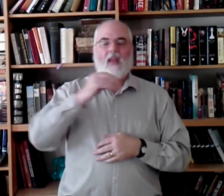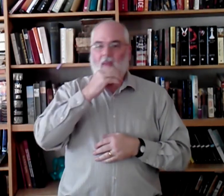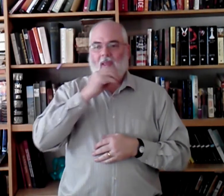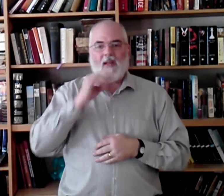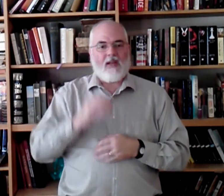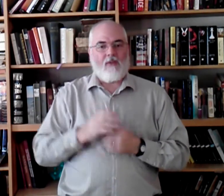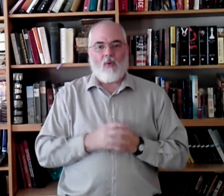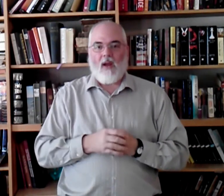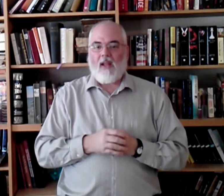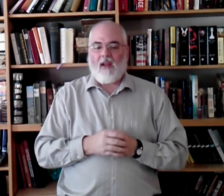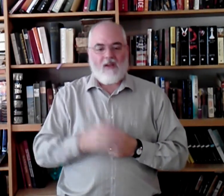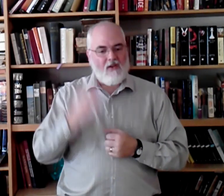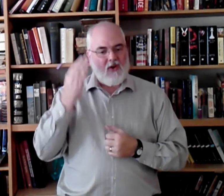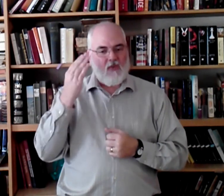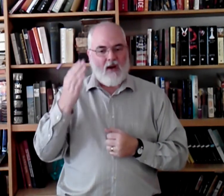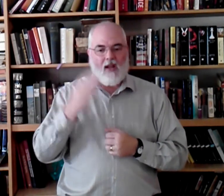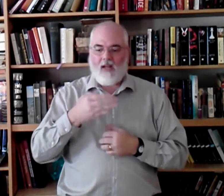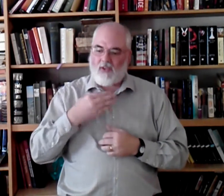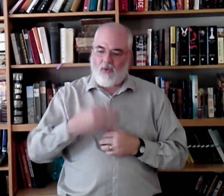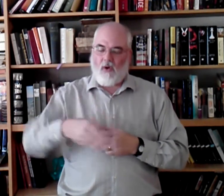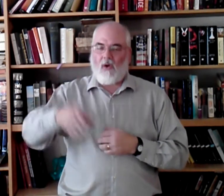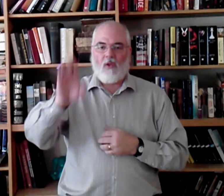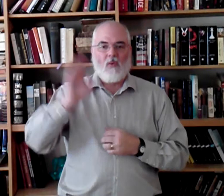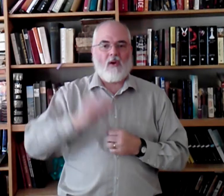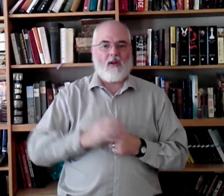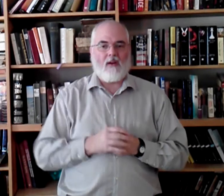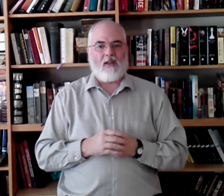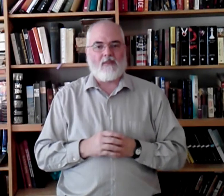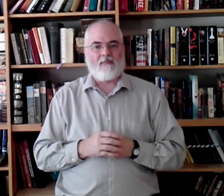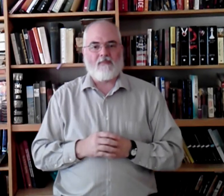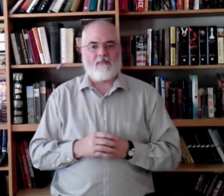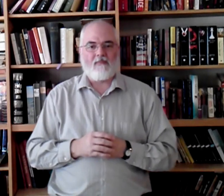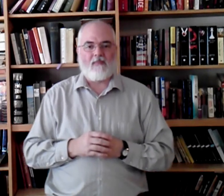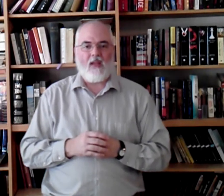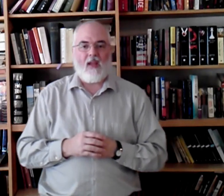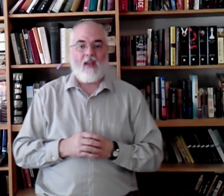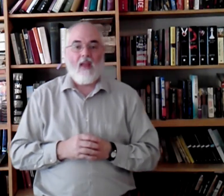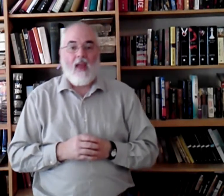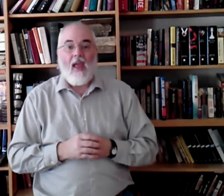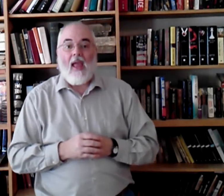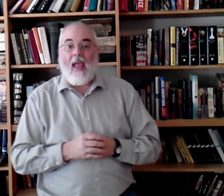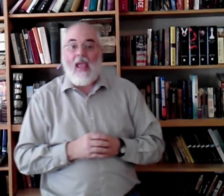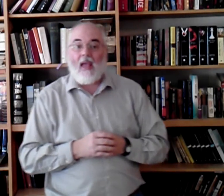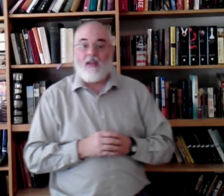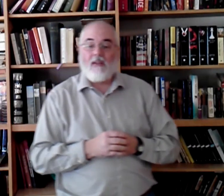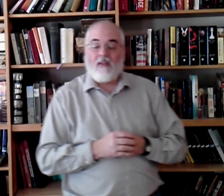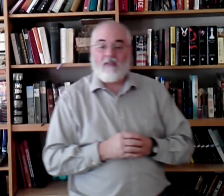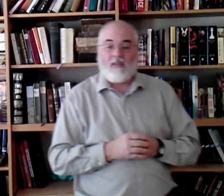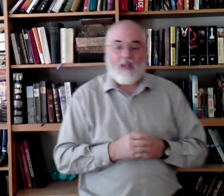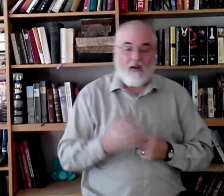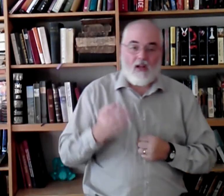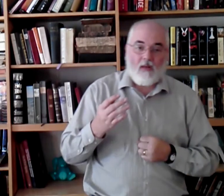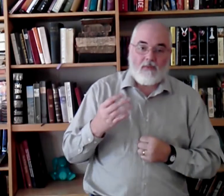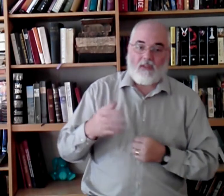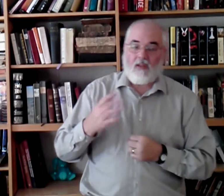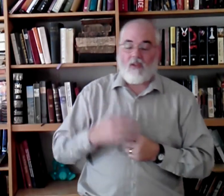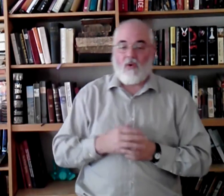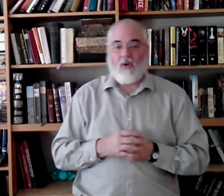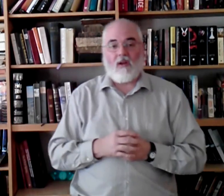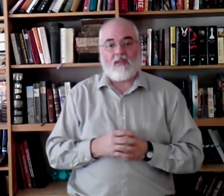And if you're right-handed, your right hand is doing all the work here. Okay? And, here comes the chorus.